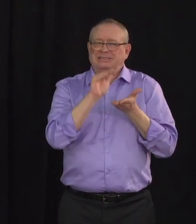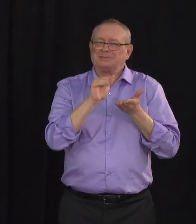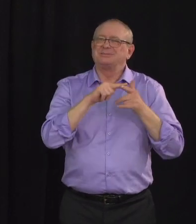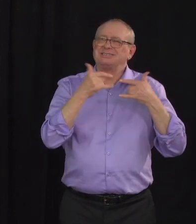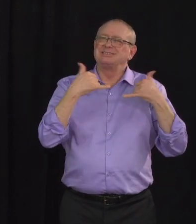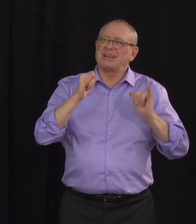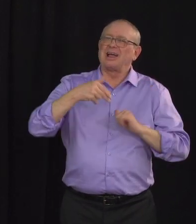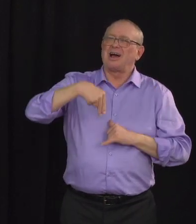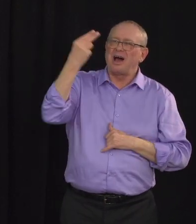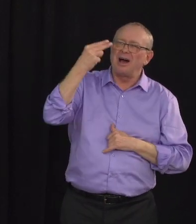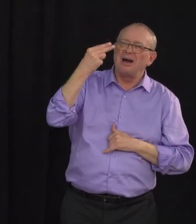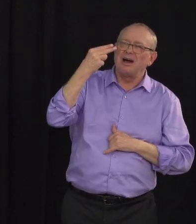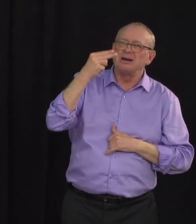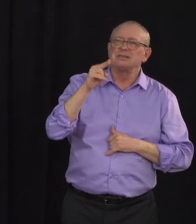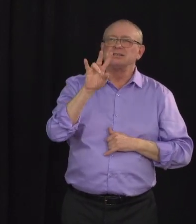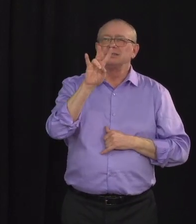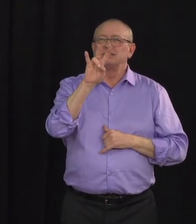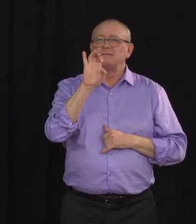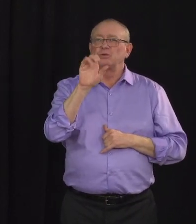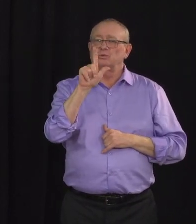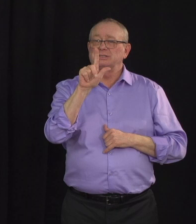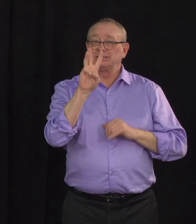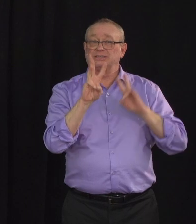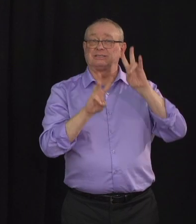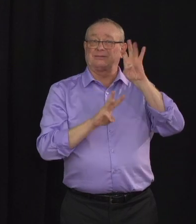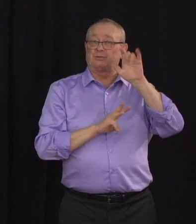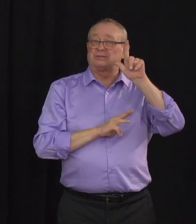119 admitted to the ICU.